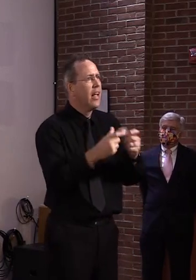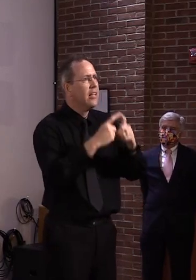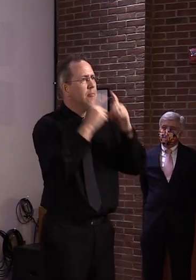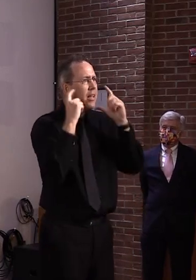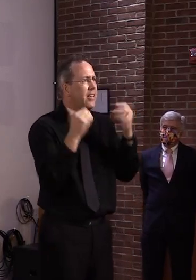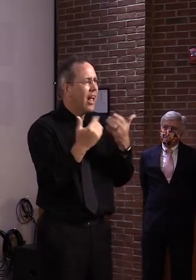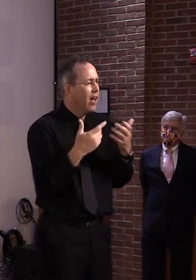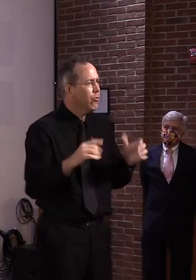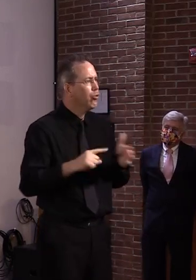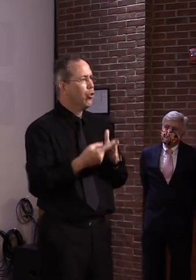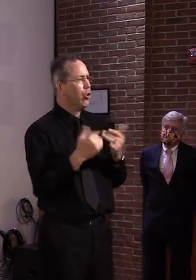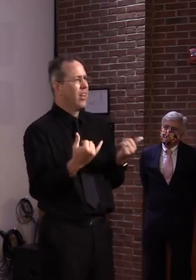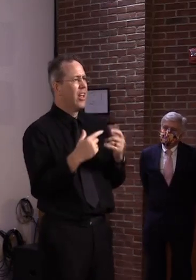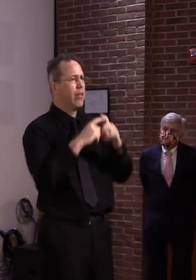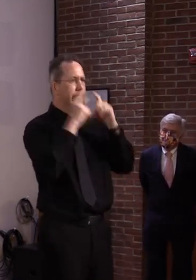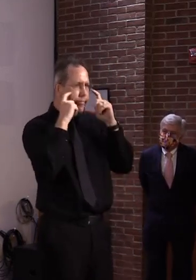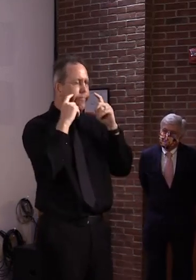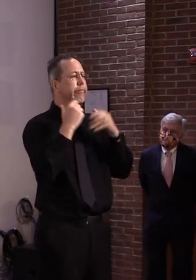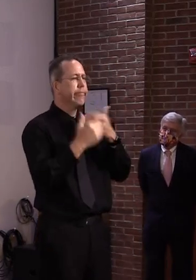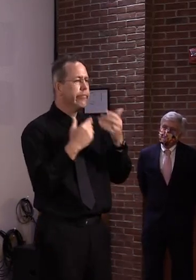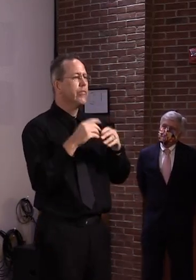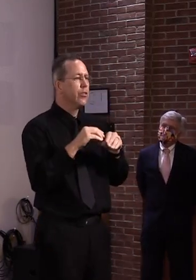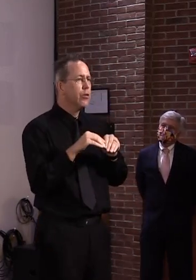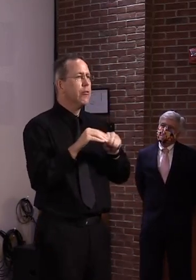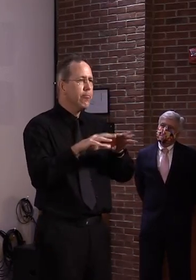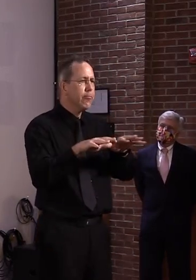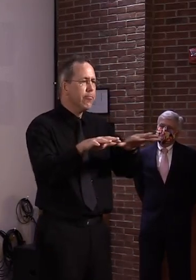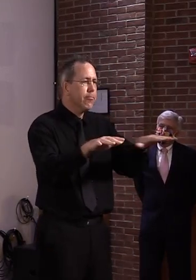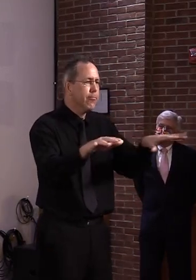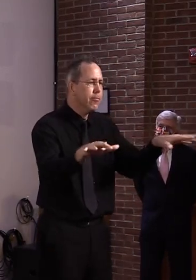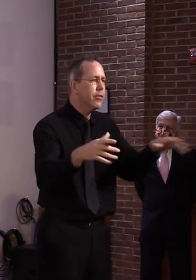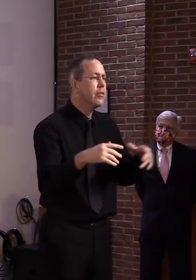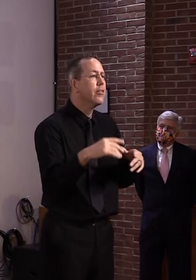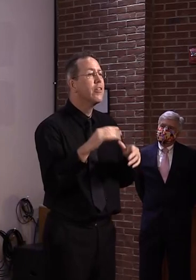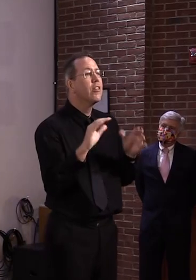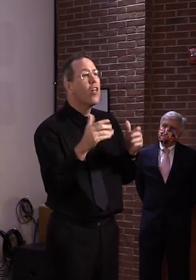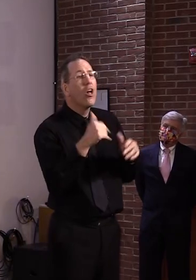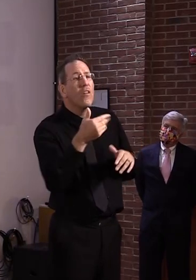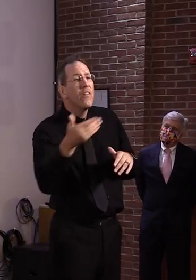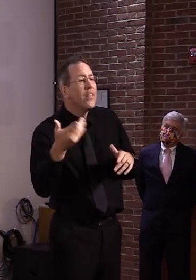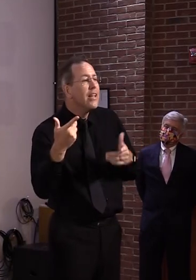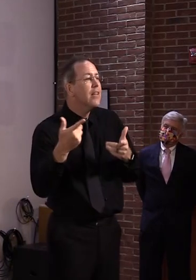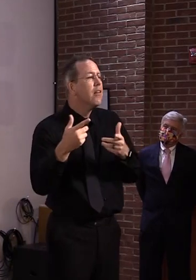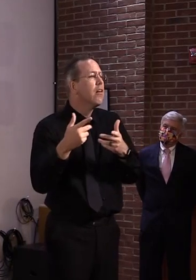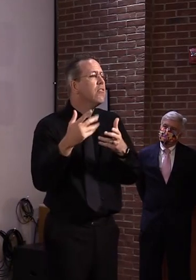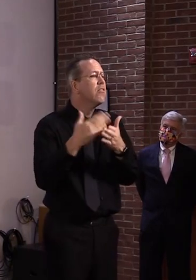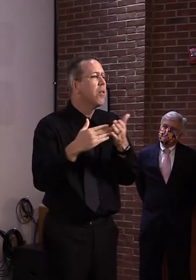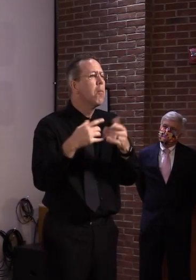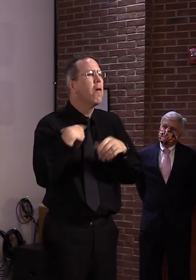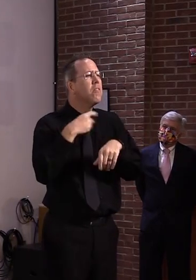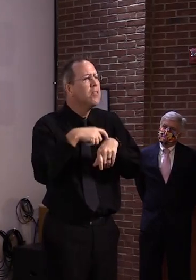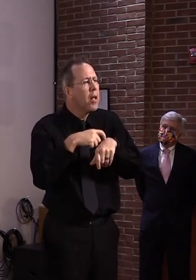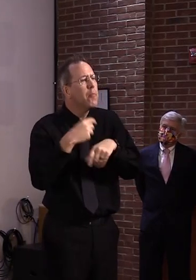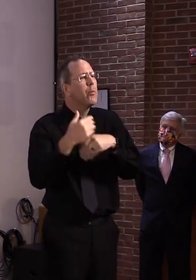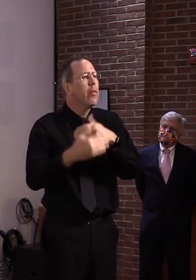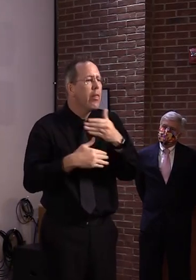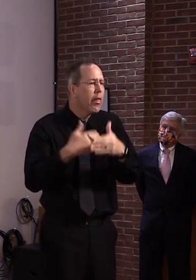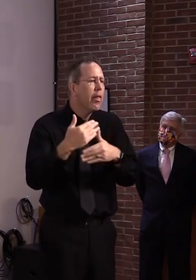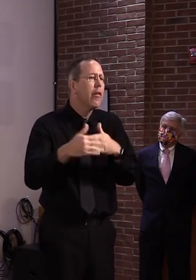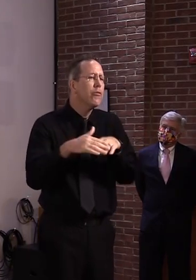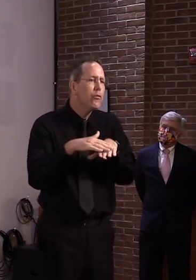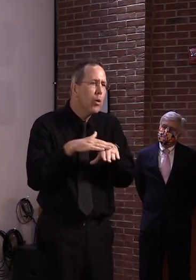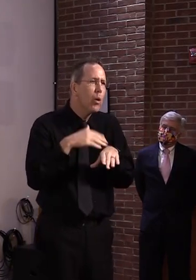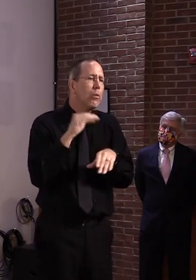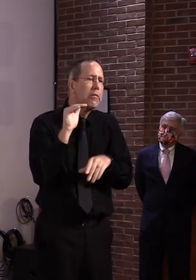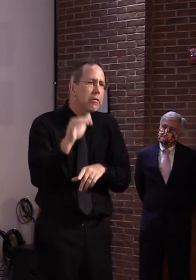but eventually you may change them. But now we're in a pandemic and a pandemic really does warrant us to